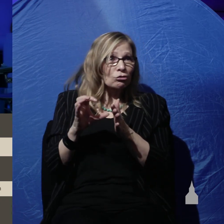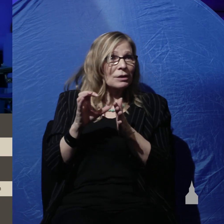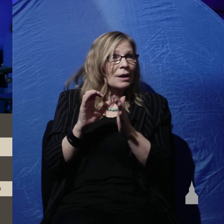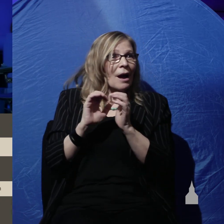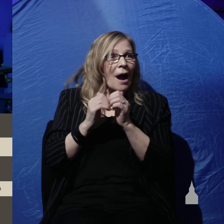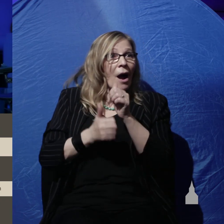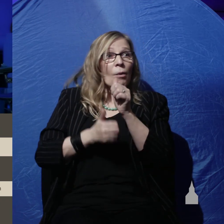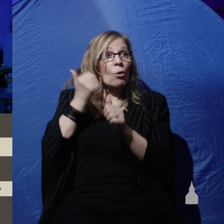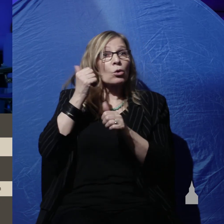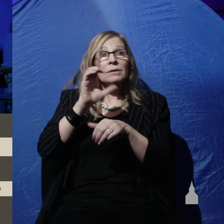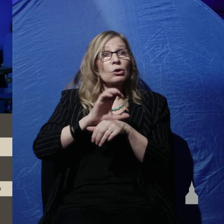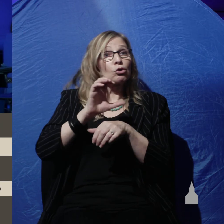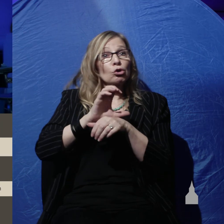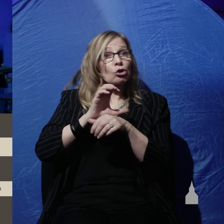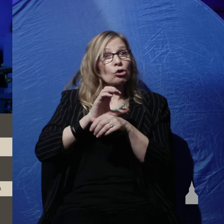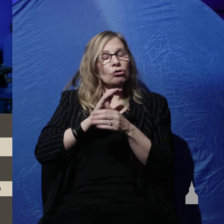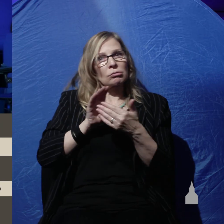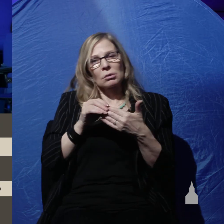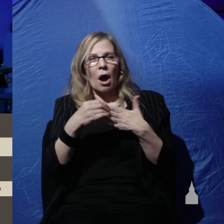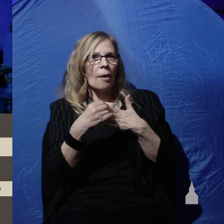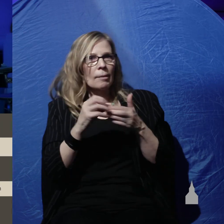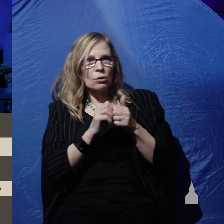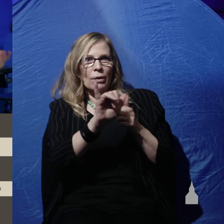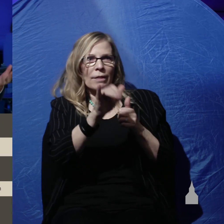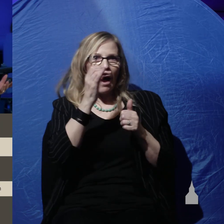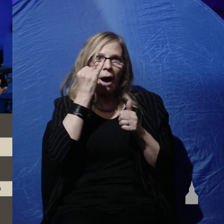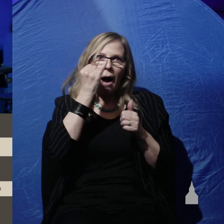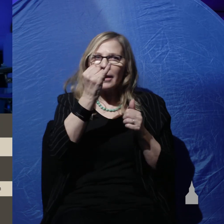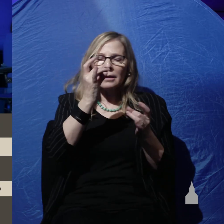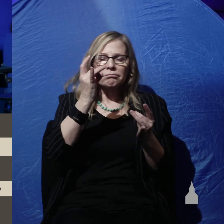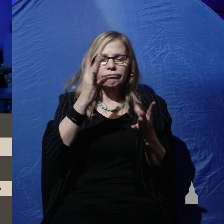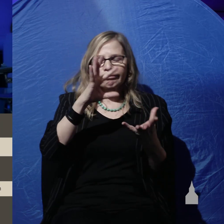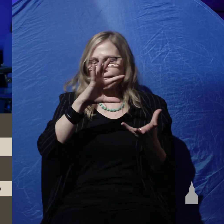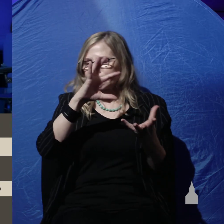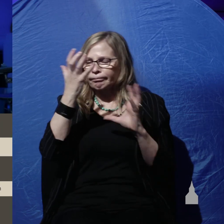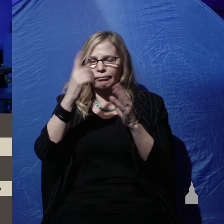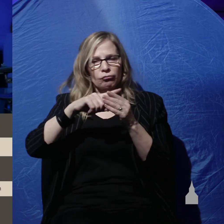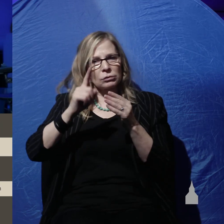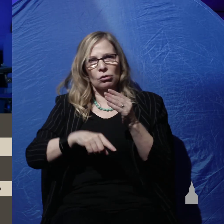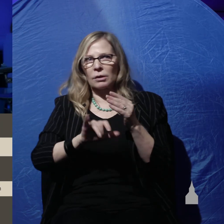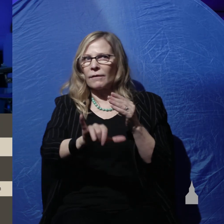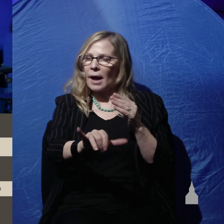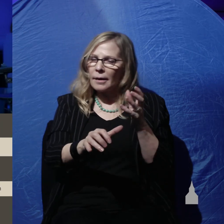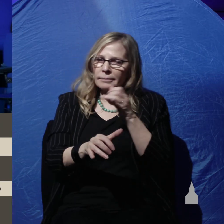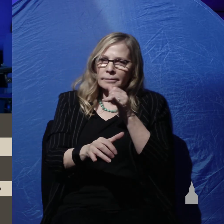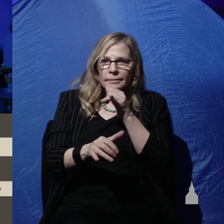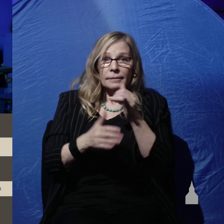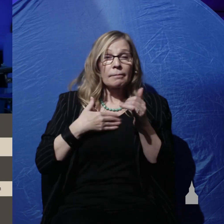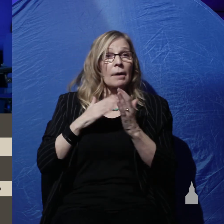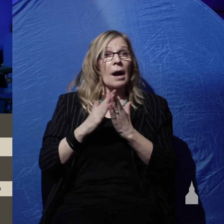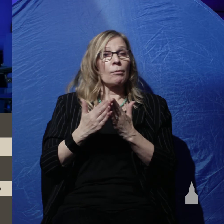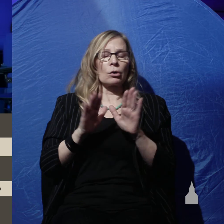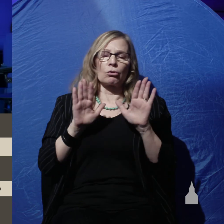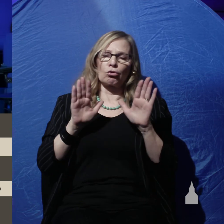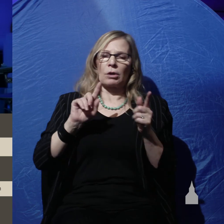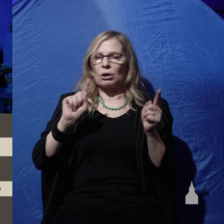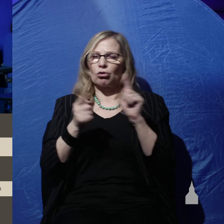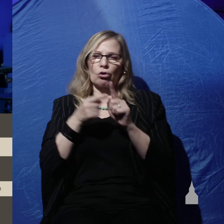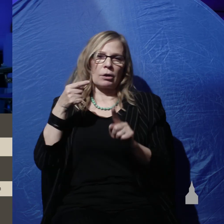most of the church compromised with that idea and the catastrophic consequences of that my book the great turning point will help you there